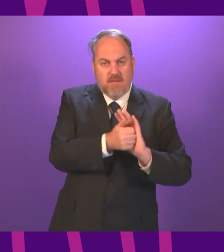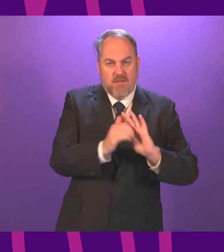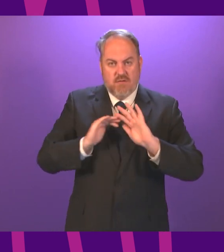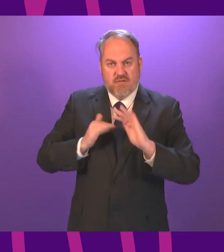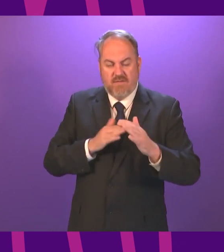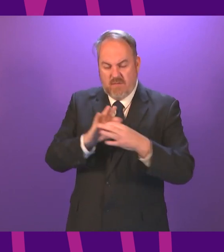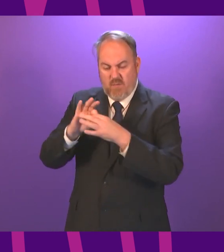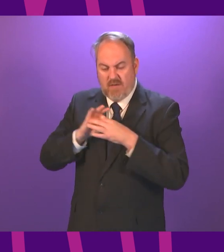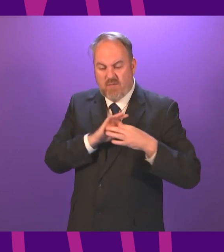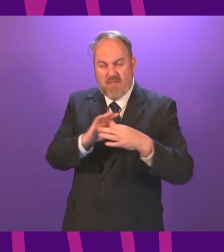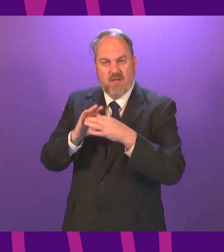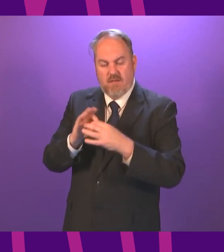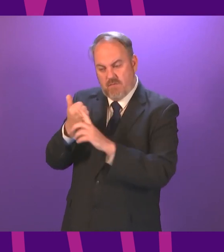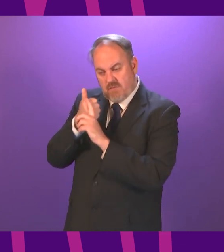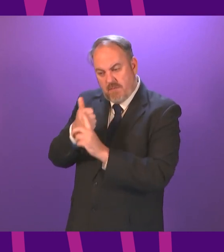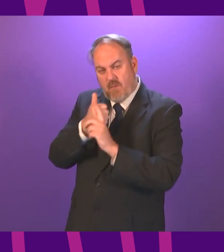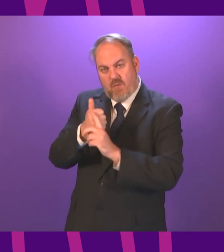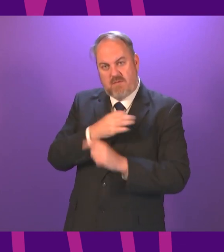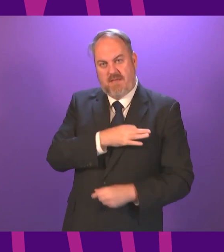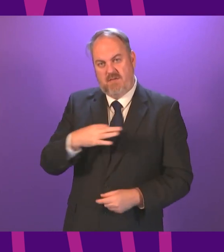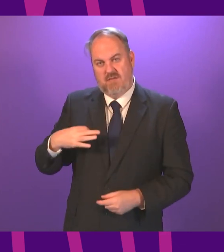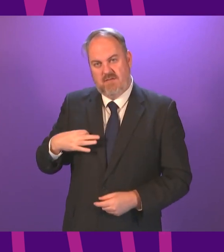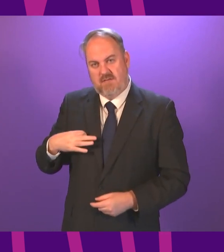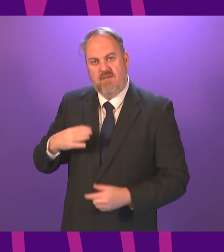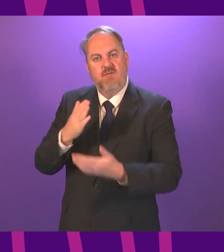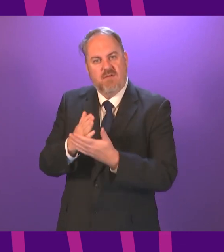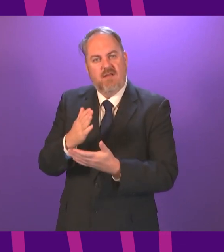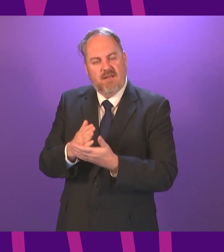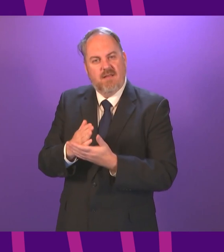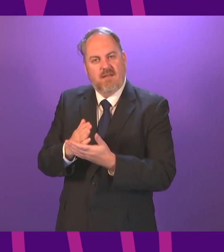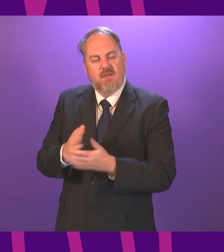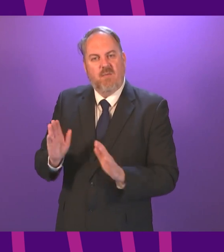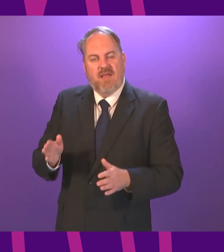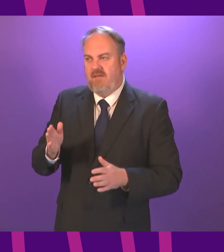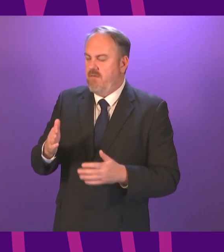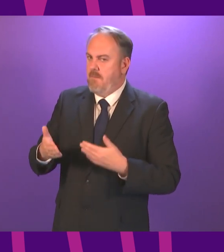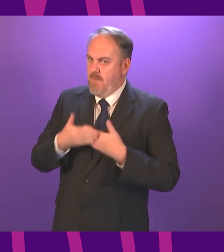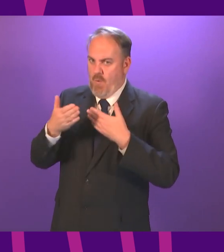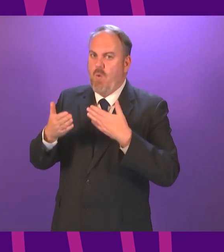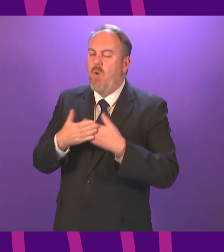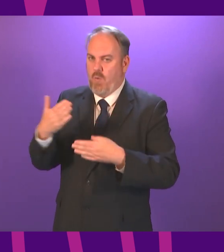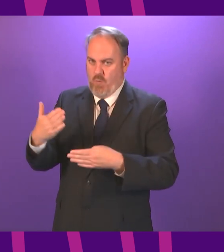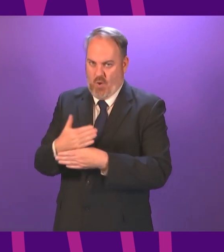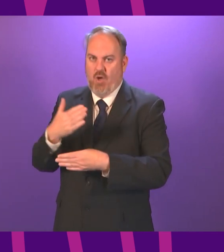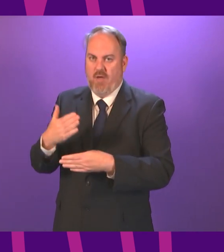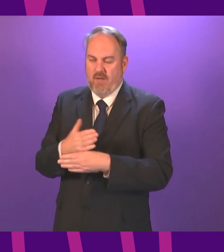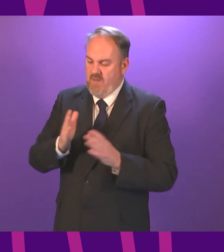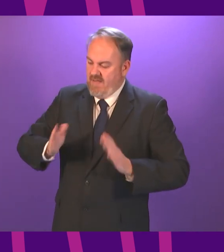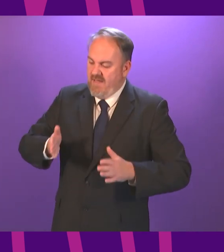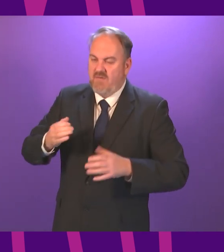hope with the vaccine rollout and current lower prevalence, we still have a way to go before some form of normality can resume.